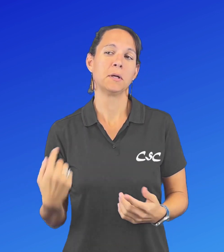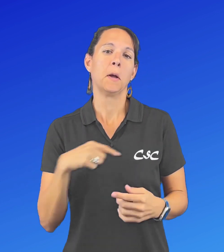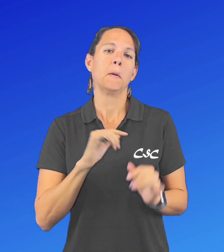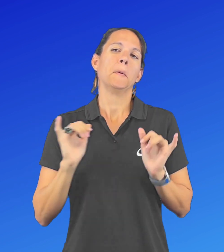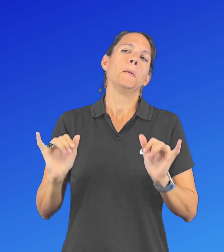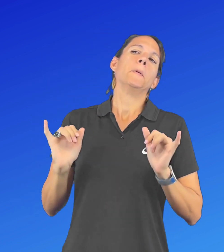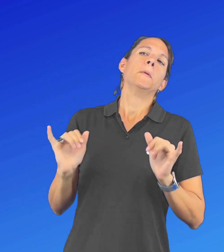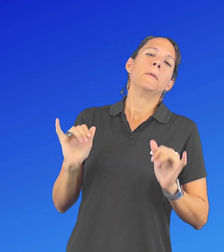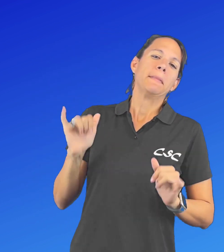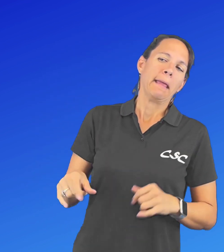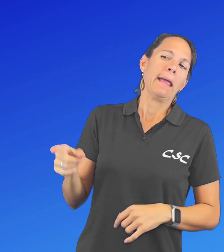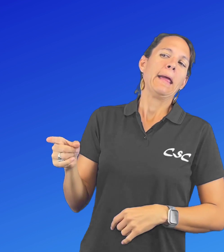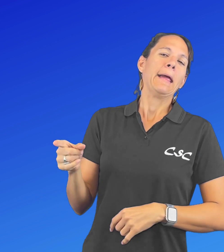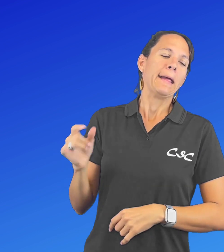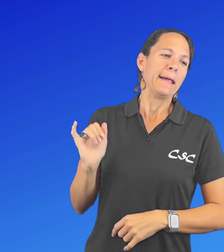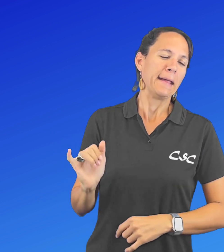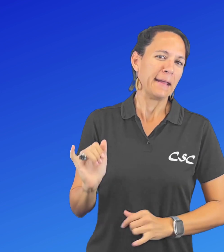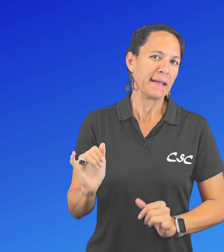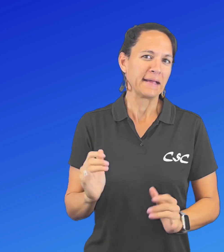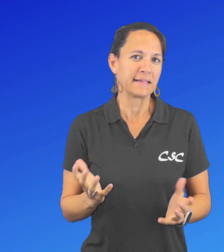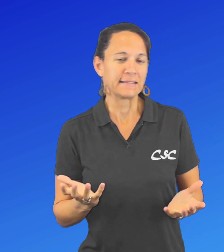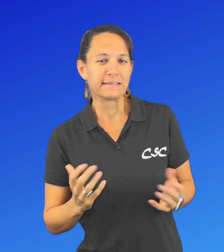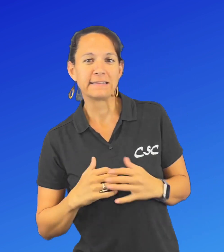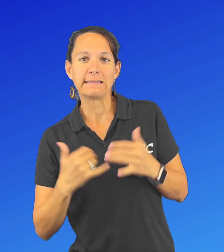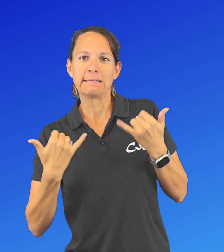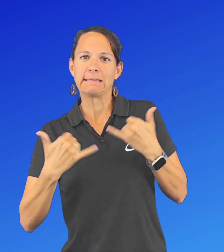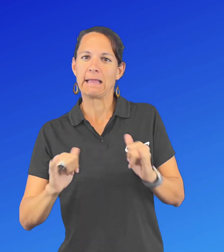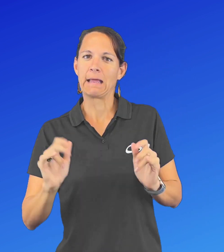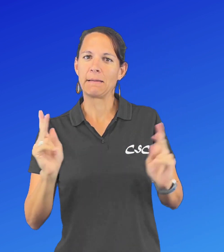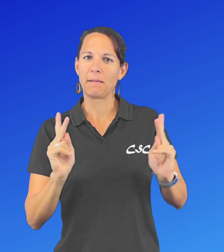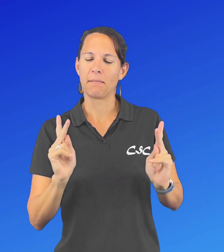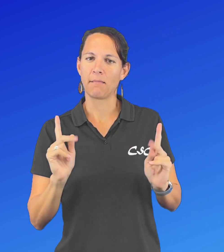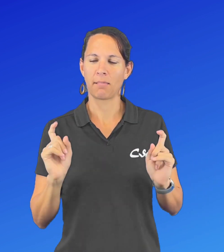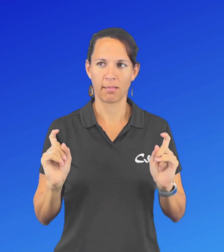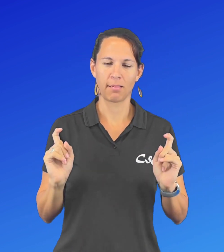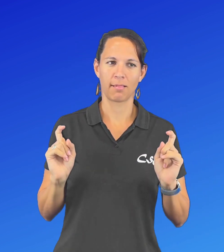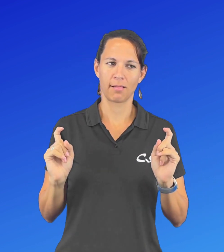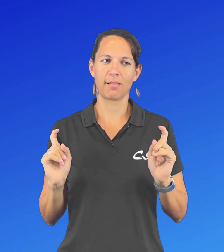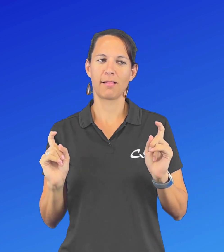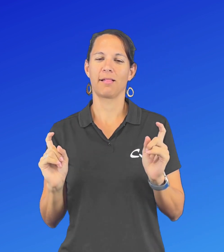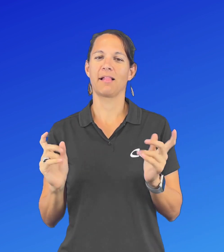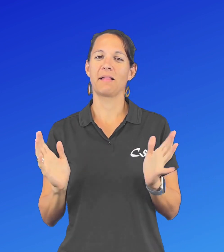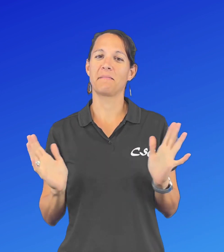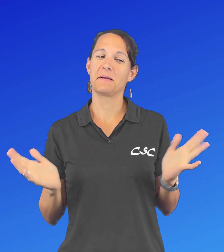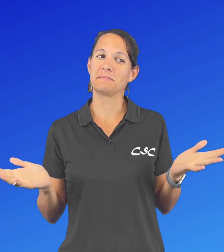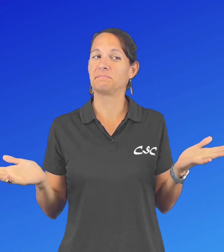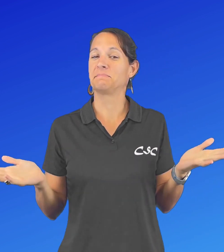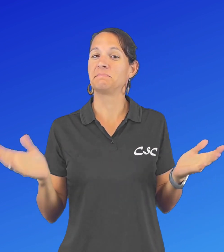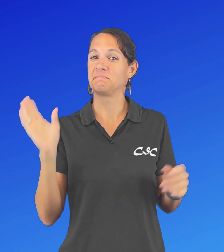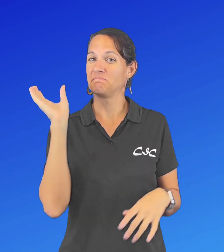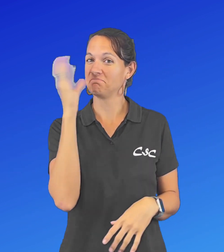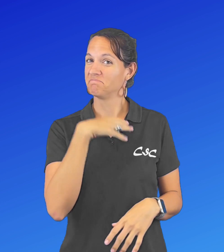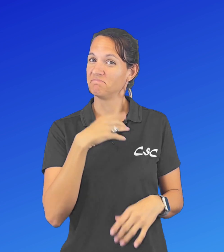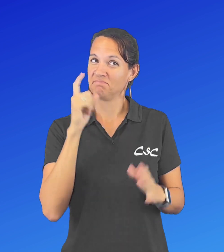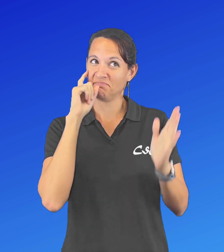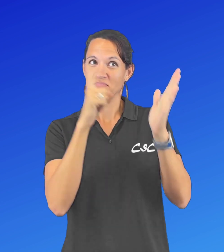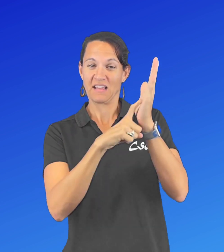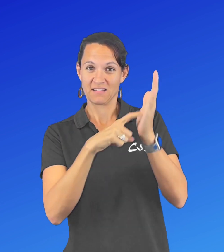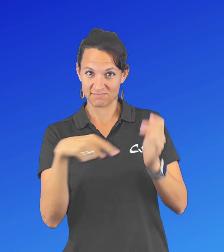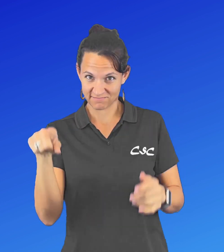we now know that the object is a satellite, there are still many others who don't know what it is. Did you see it and wonder what it